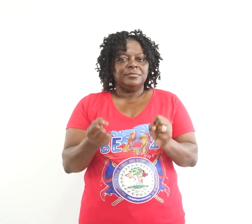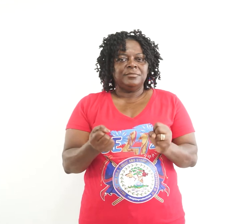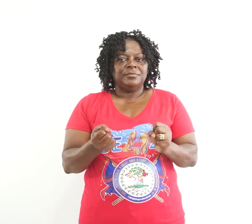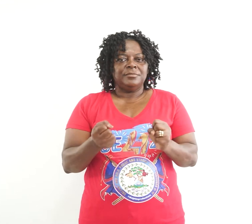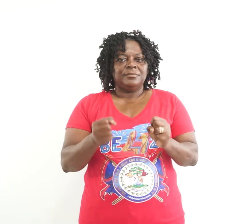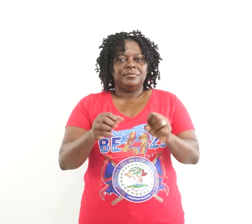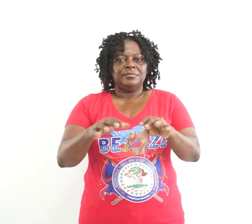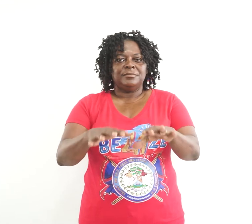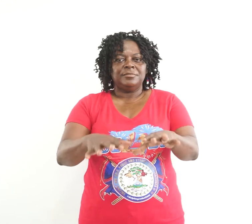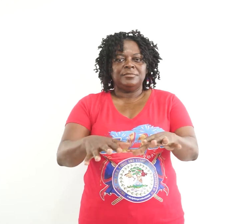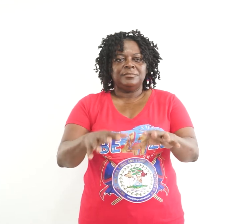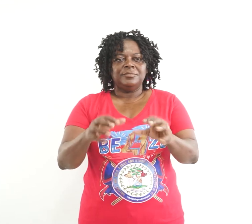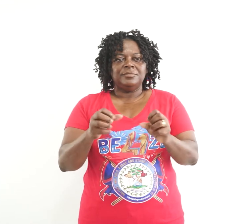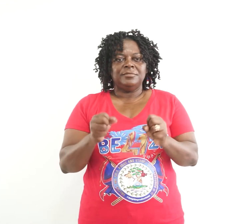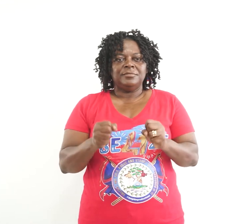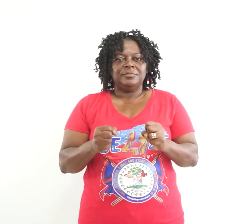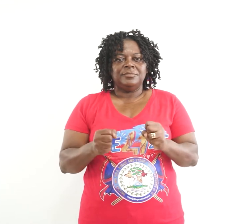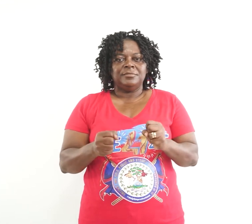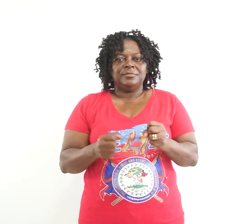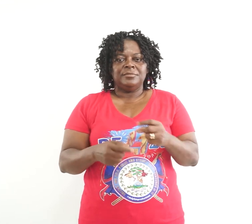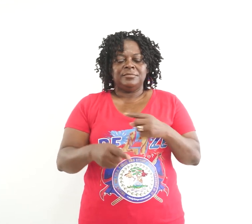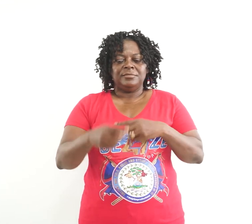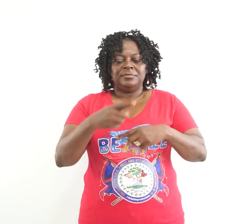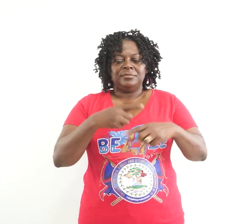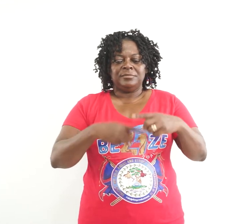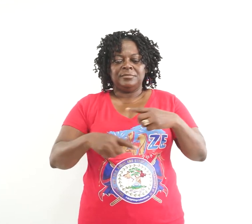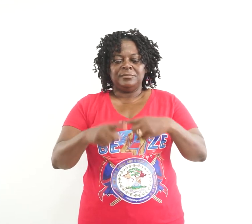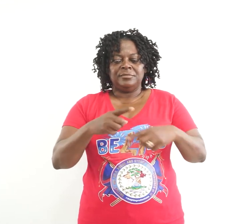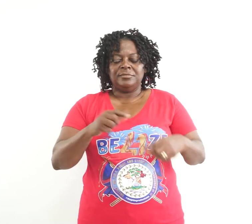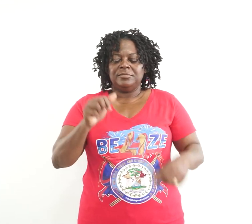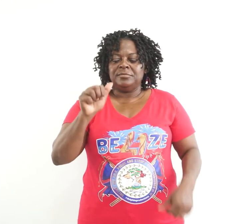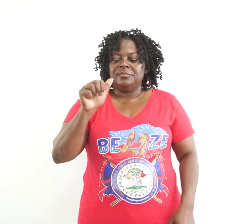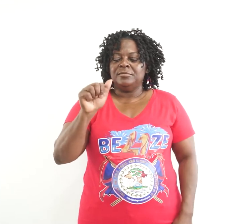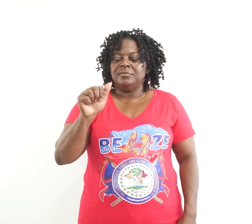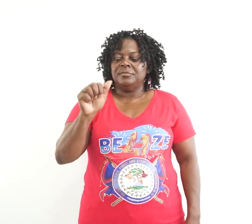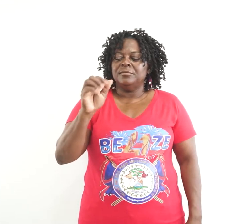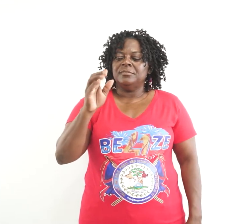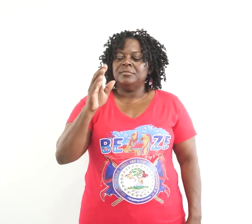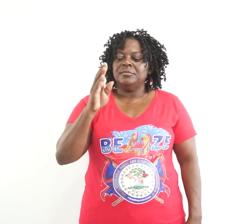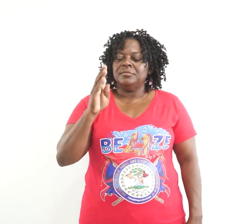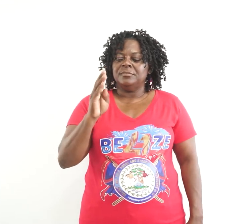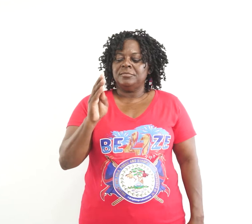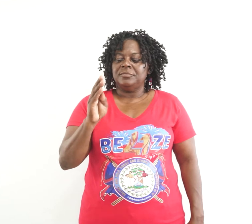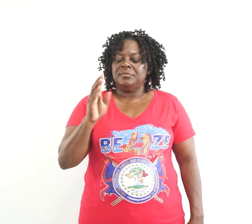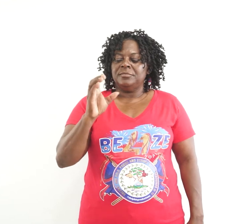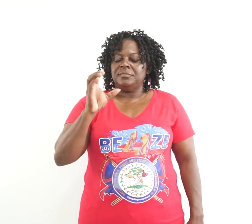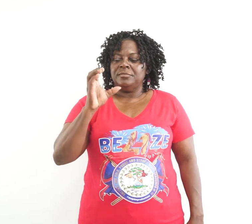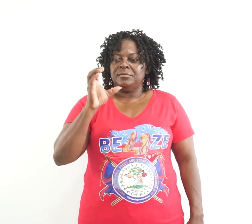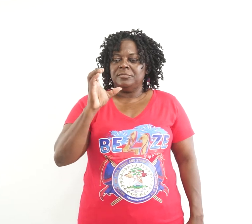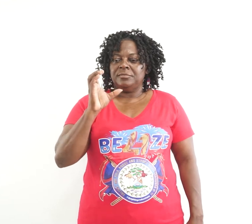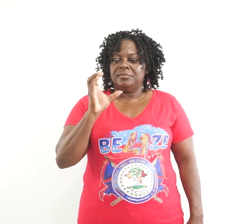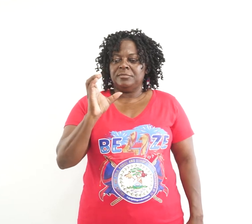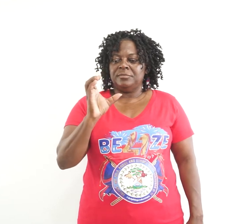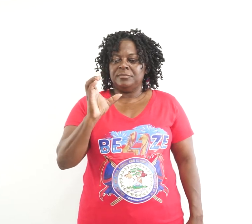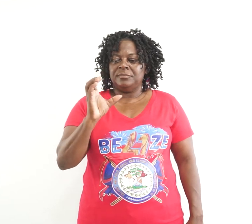Sign alphabet at moderate speed